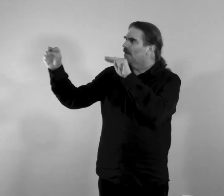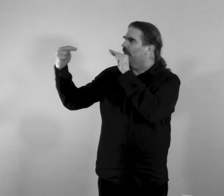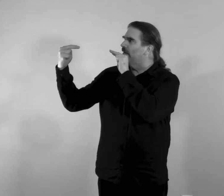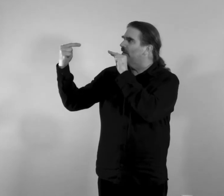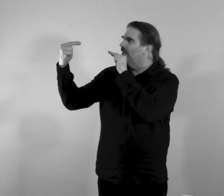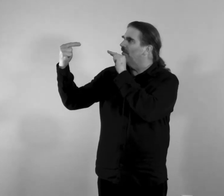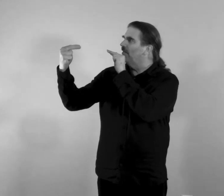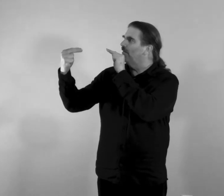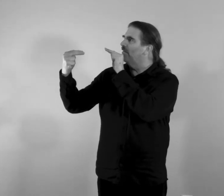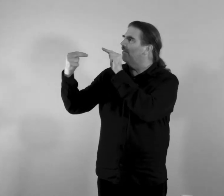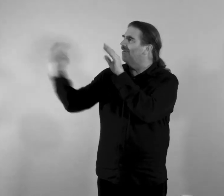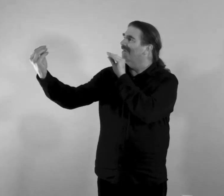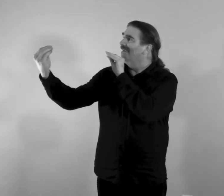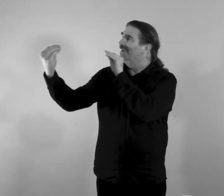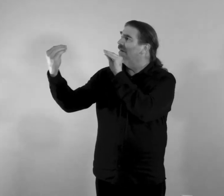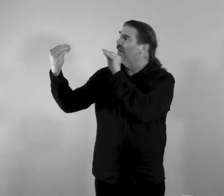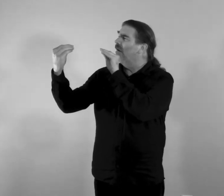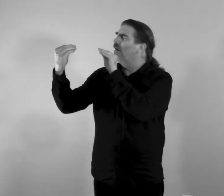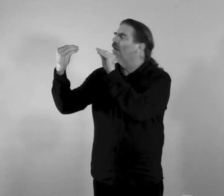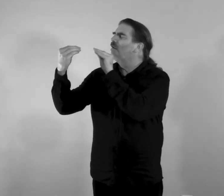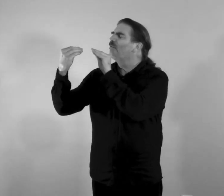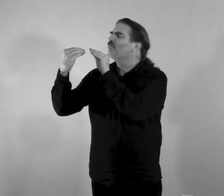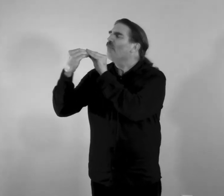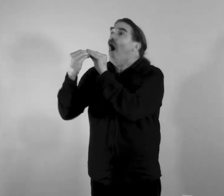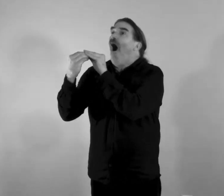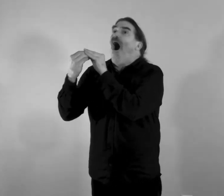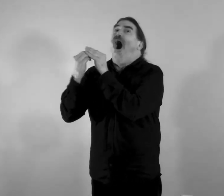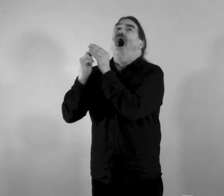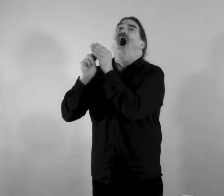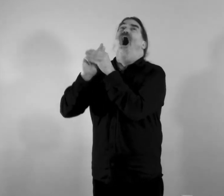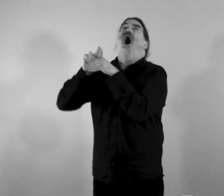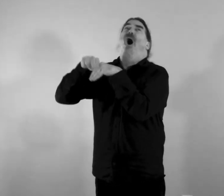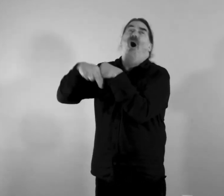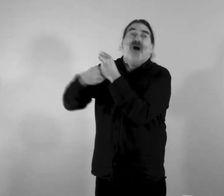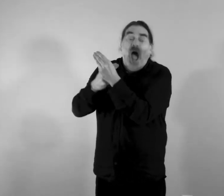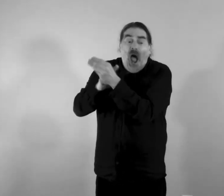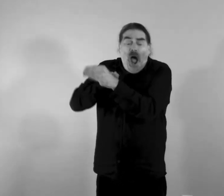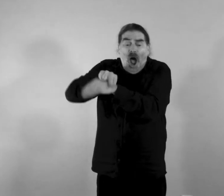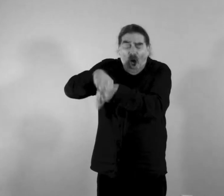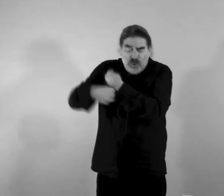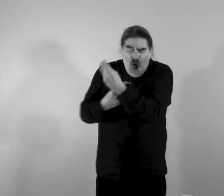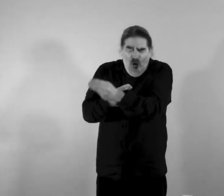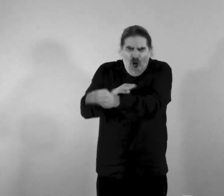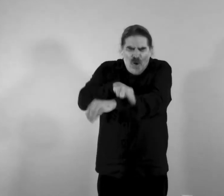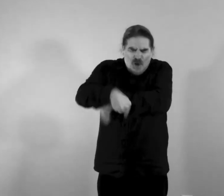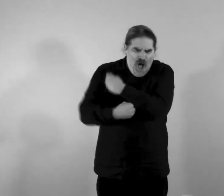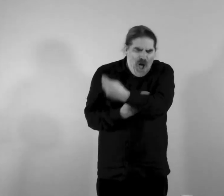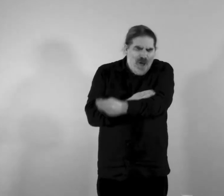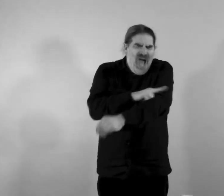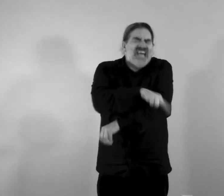eyes, her kiss wraps him up,